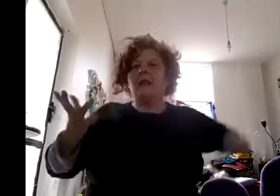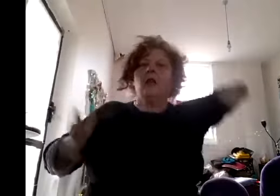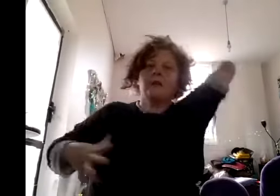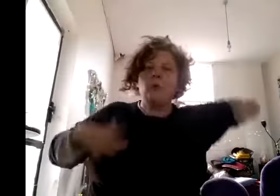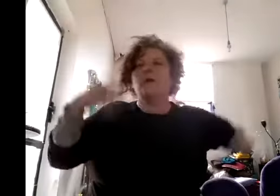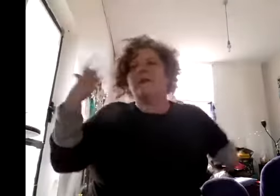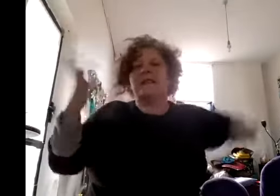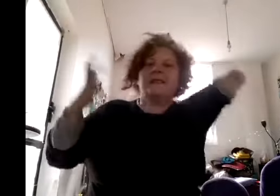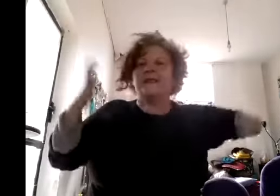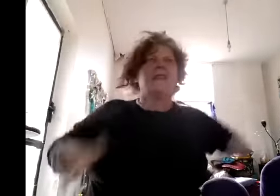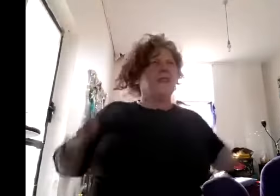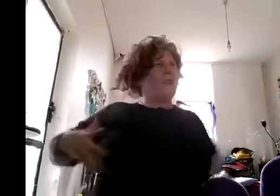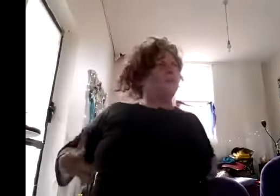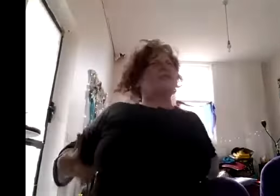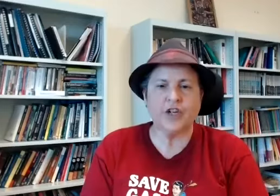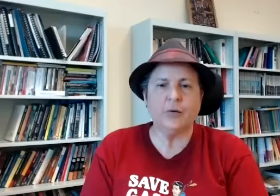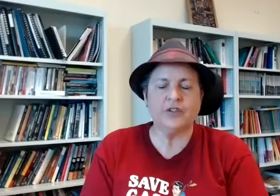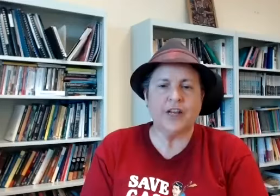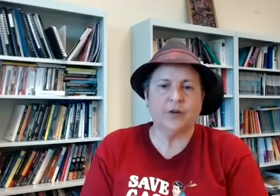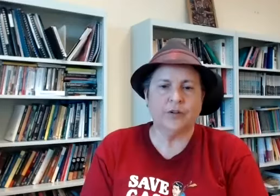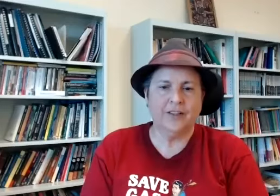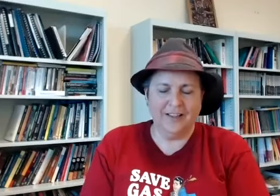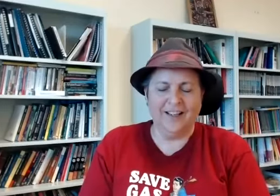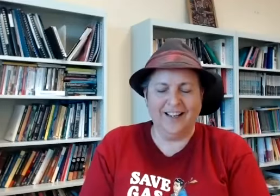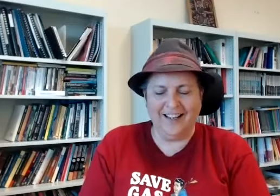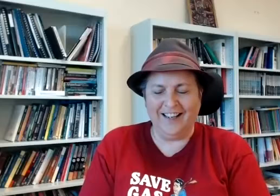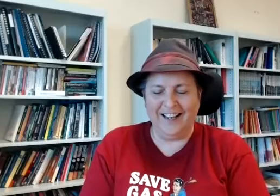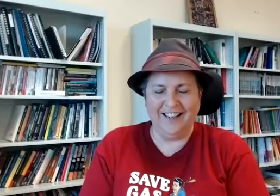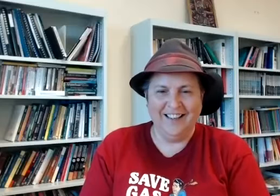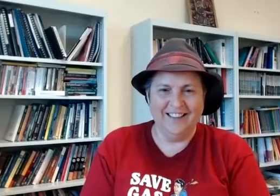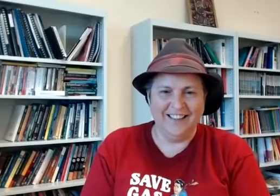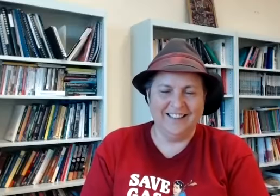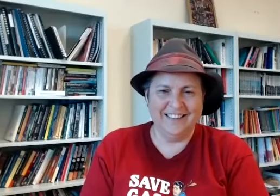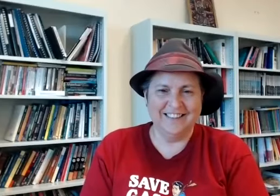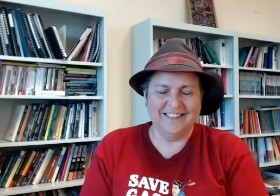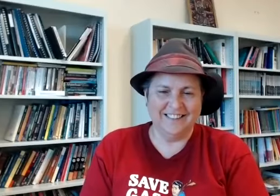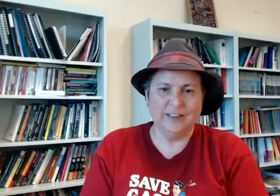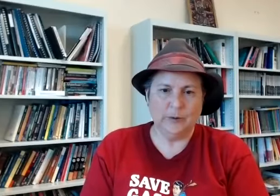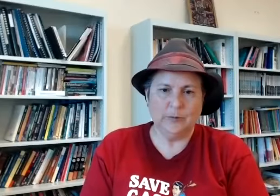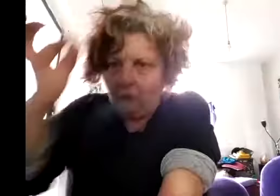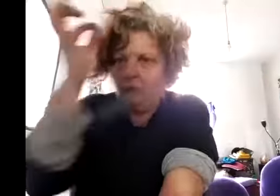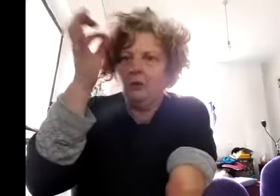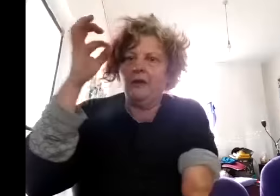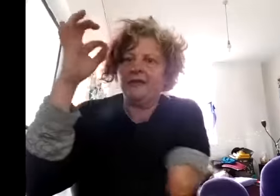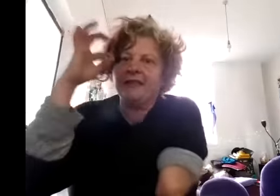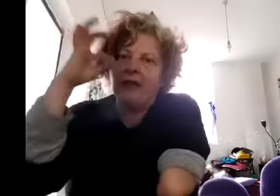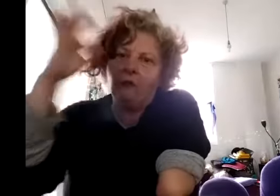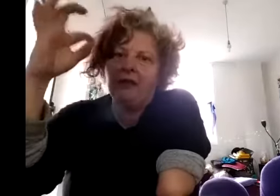i was born this this exactly show and tell what is difficult is to take risks